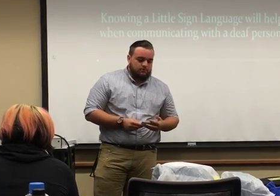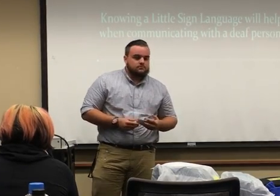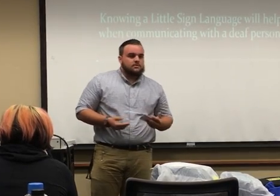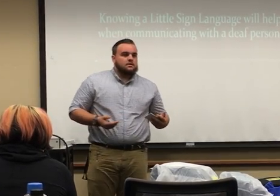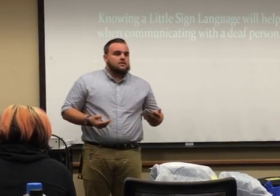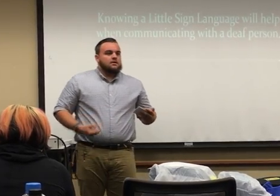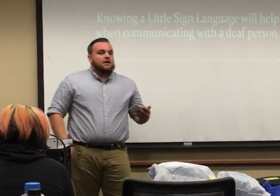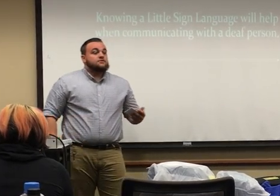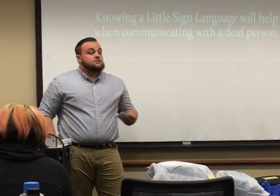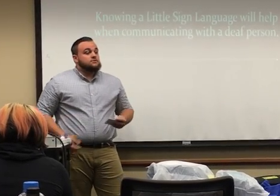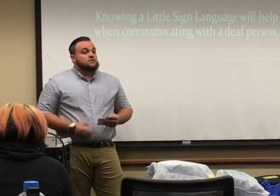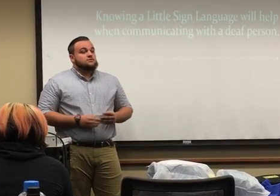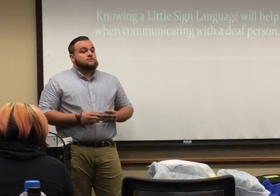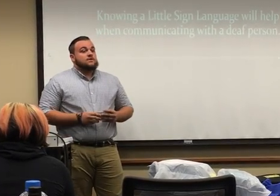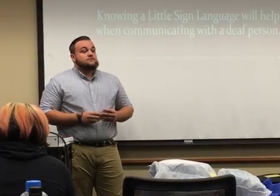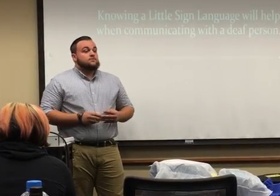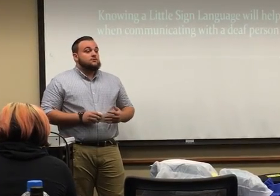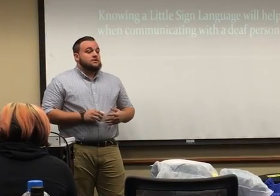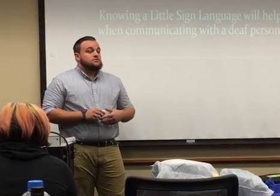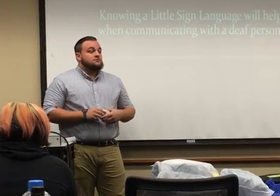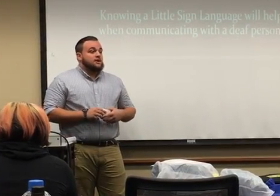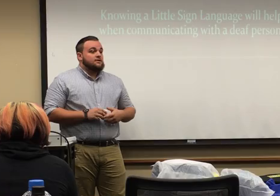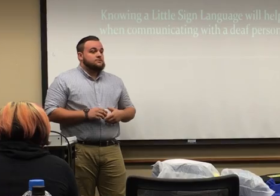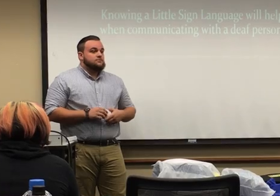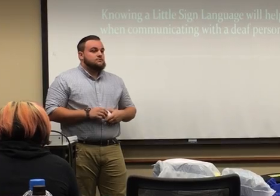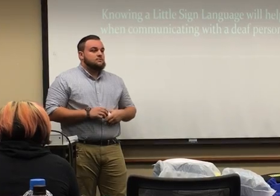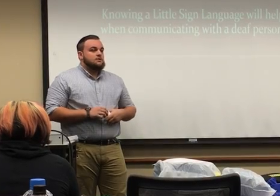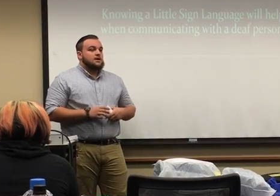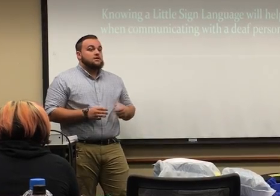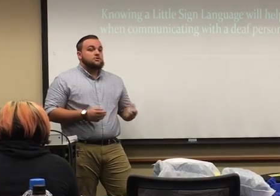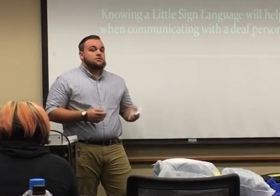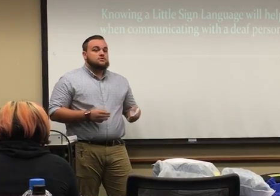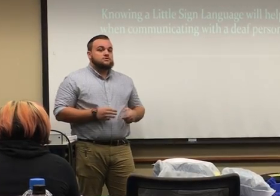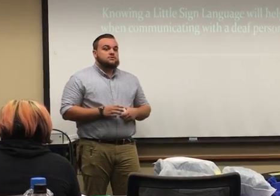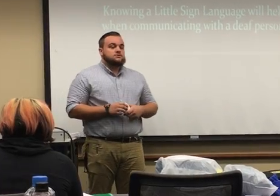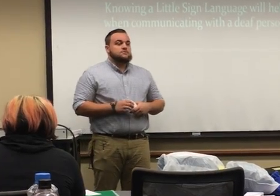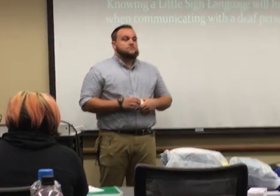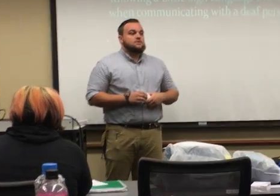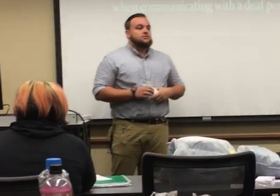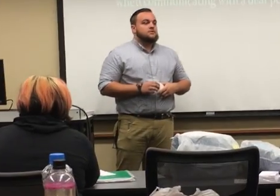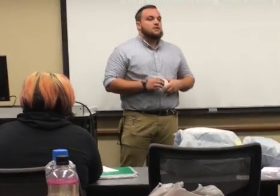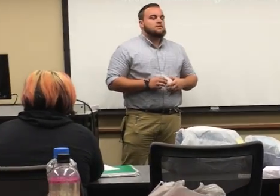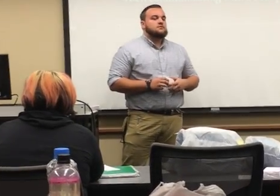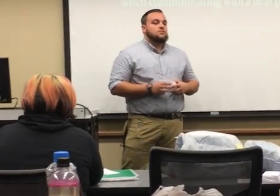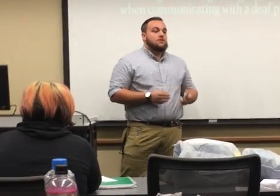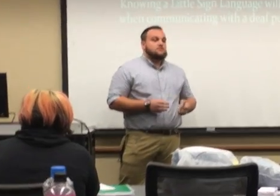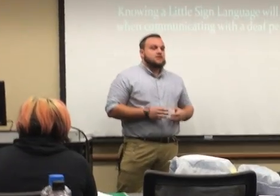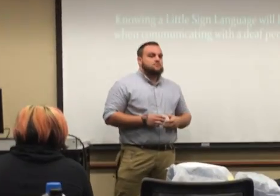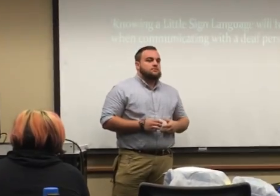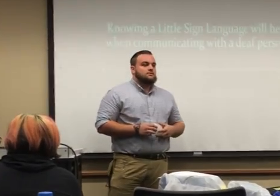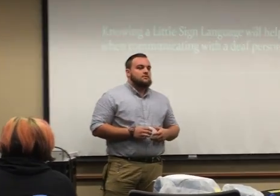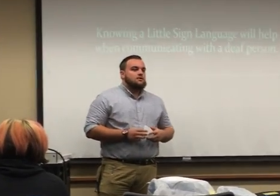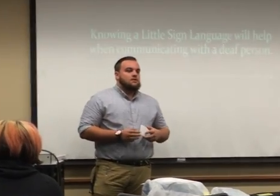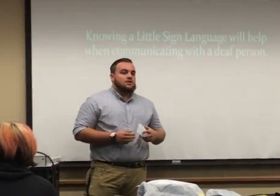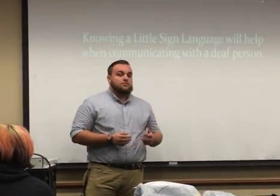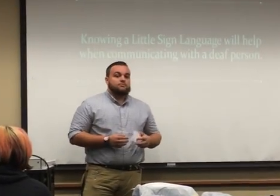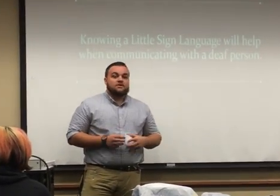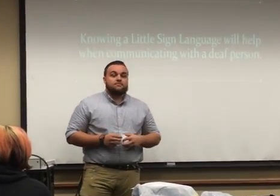Well I took two years of it as a foreign language in my high school and during those two years I was also able to come in contact with a couple of deaf